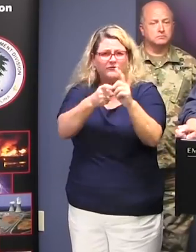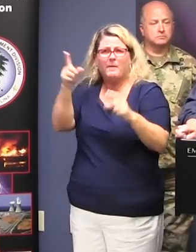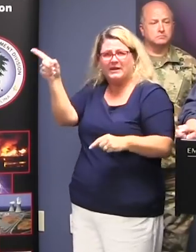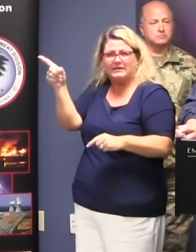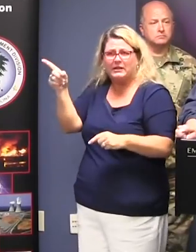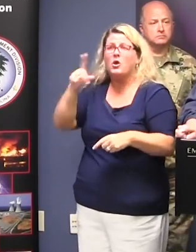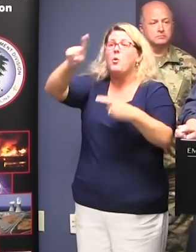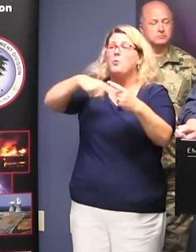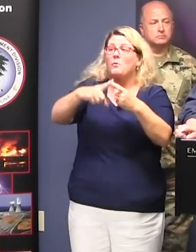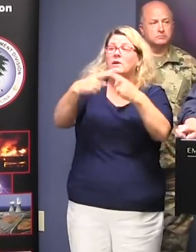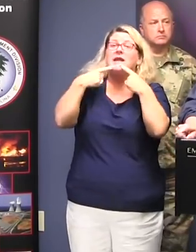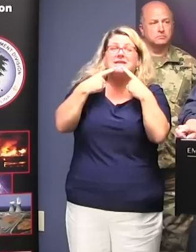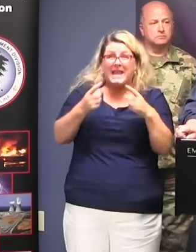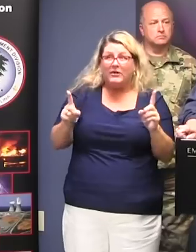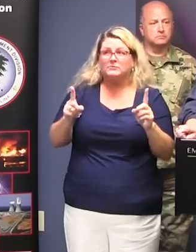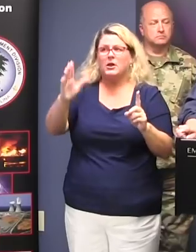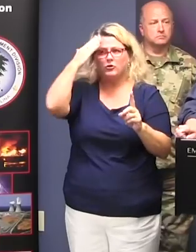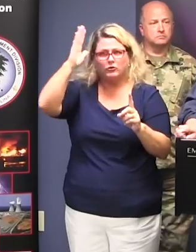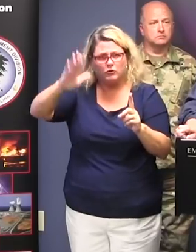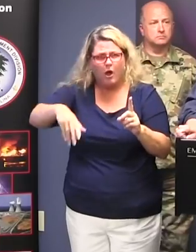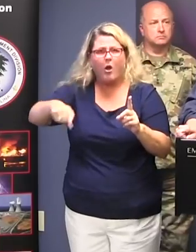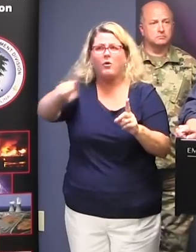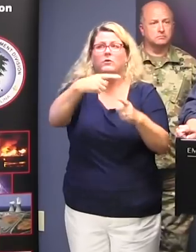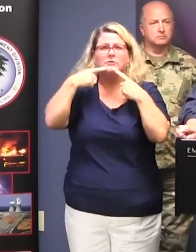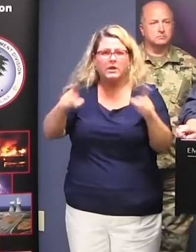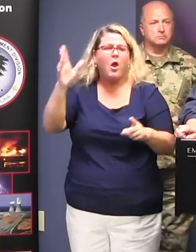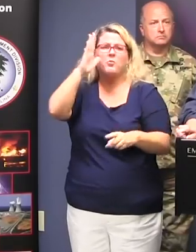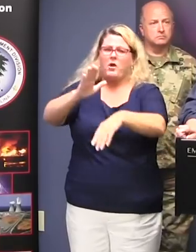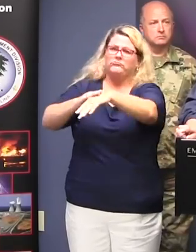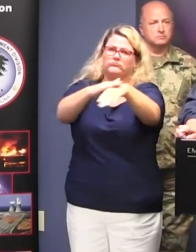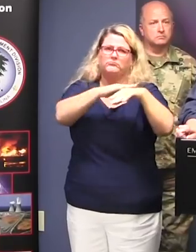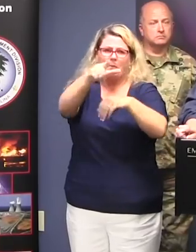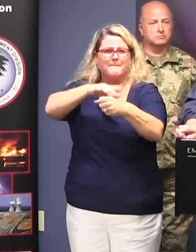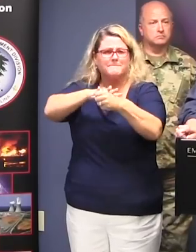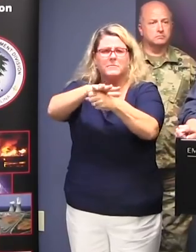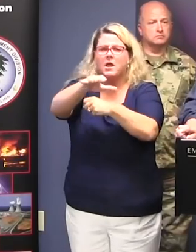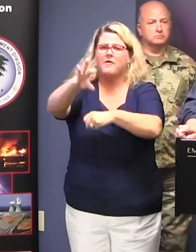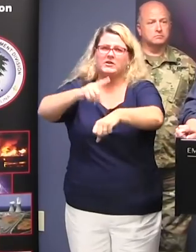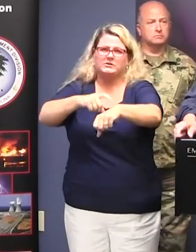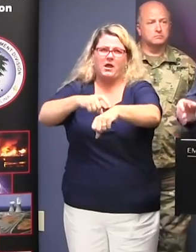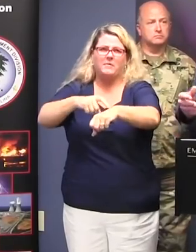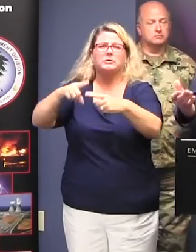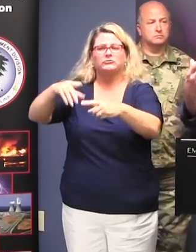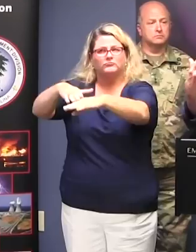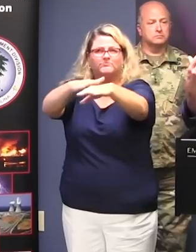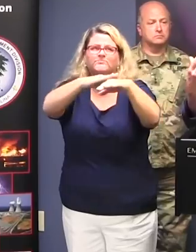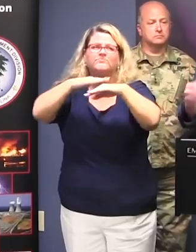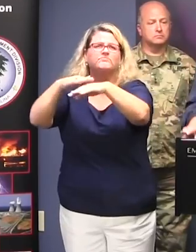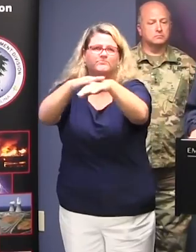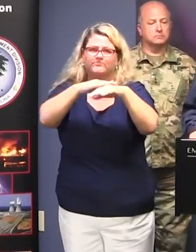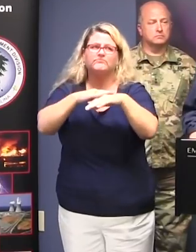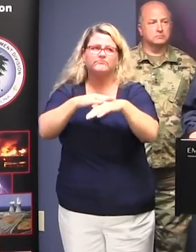an announcement to make, you can be assured we'll announce it in plenty of time to give everyone plenty of notice. And